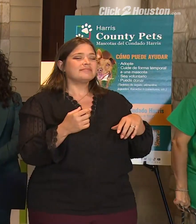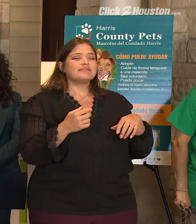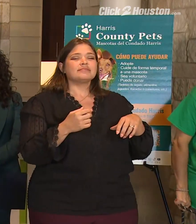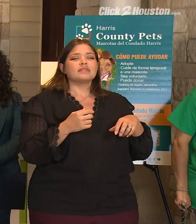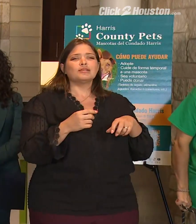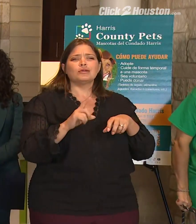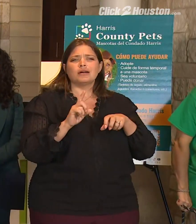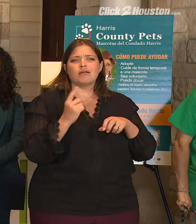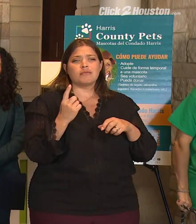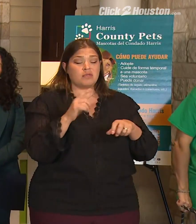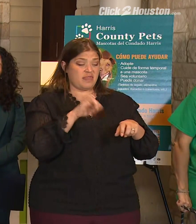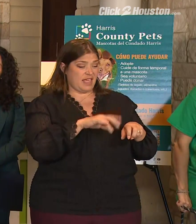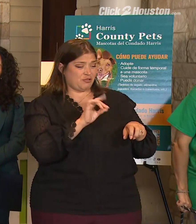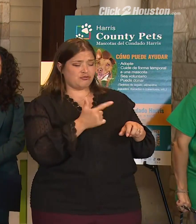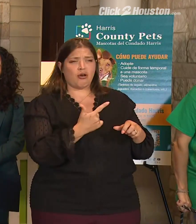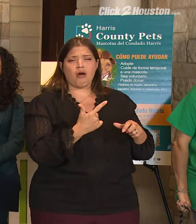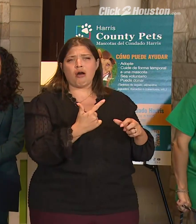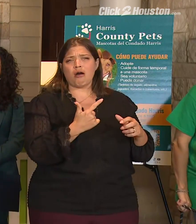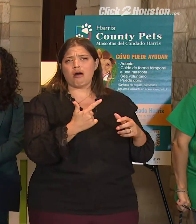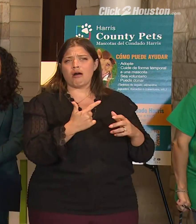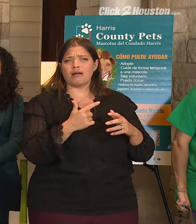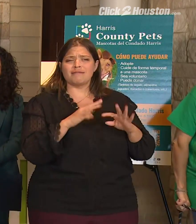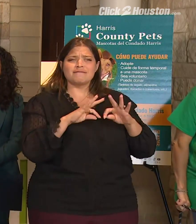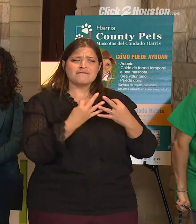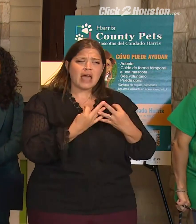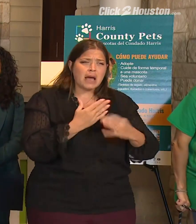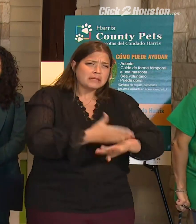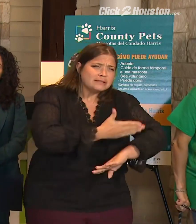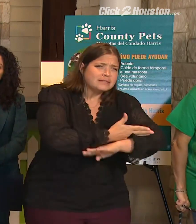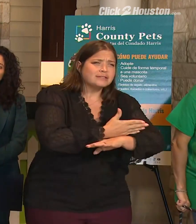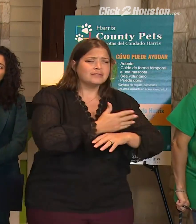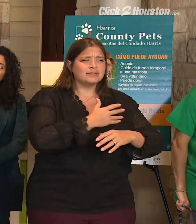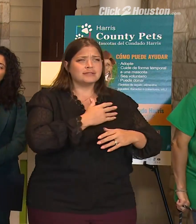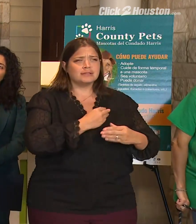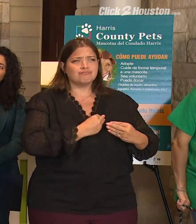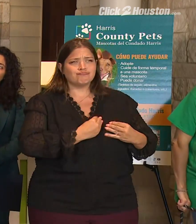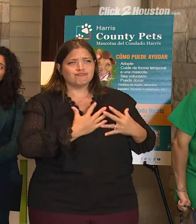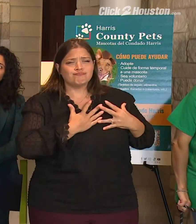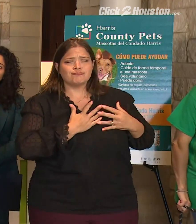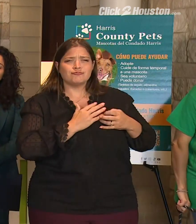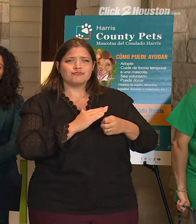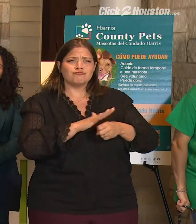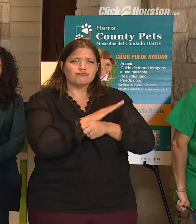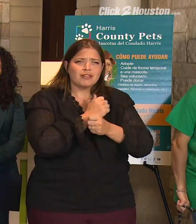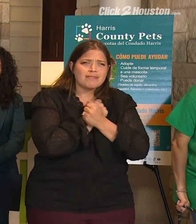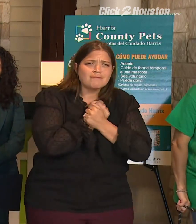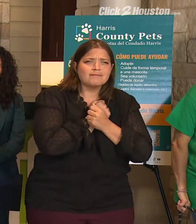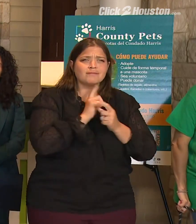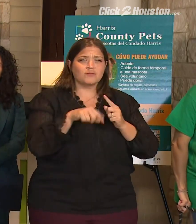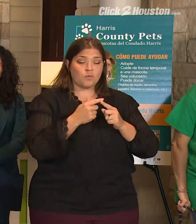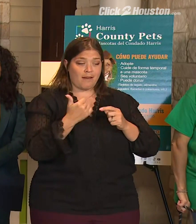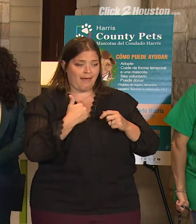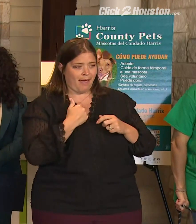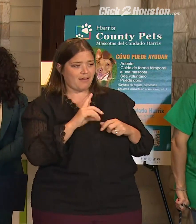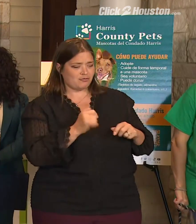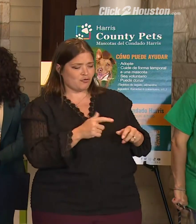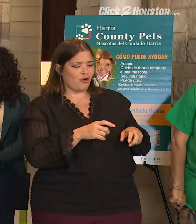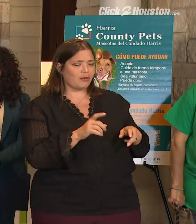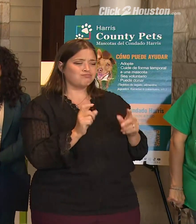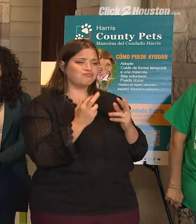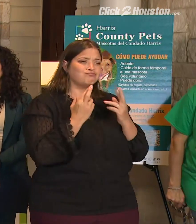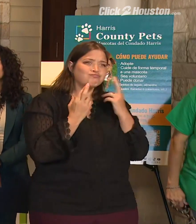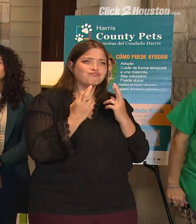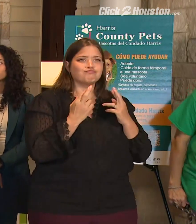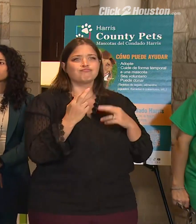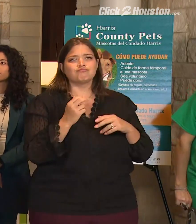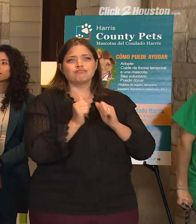of joy to one's family and to one's heart when you have an adopted furry friend. And here is where it can